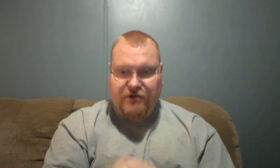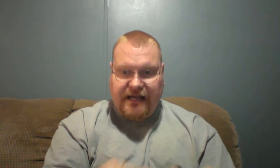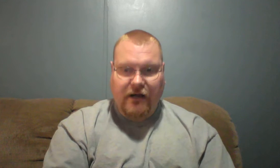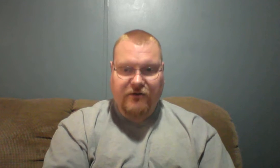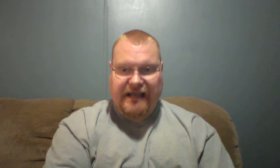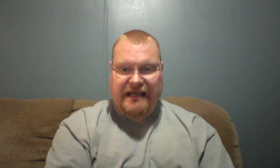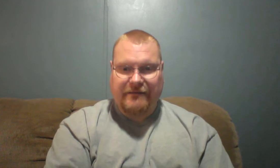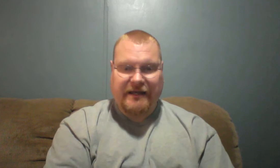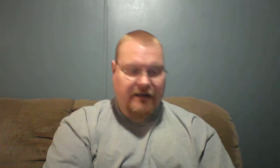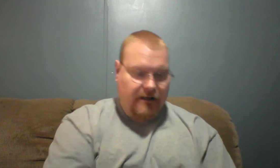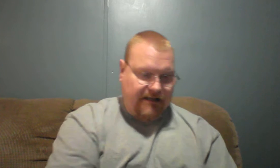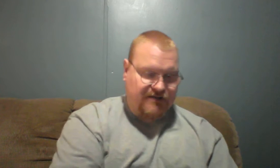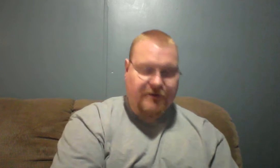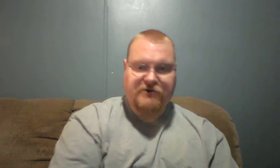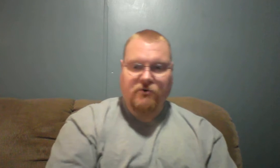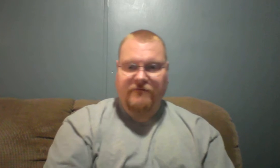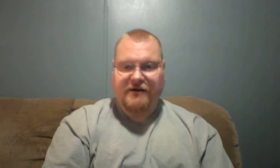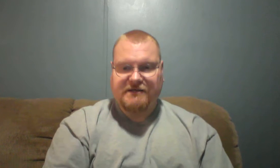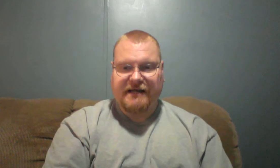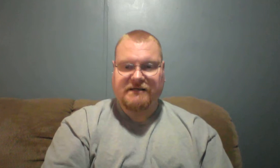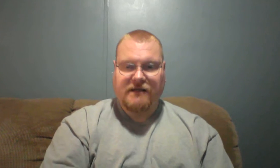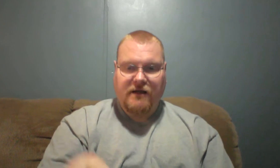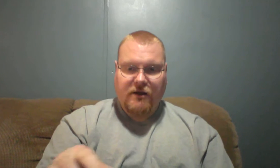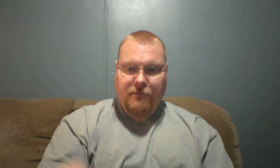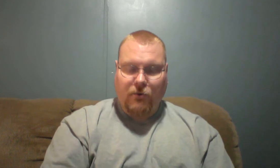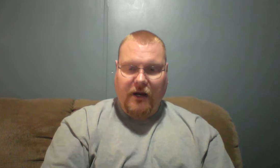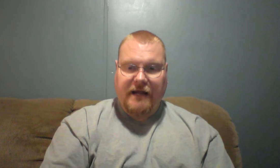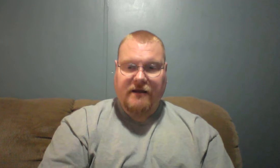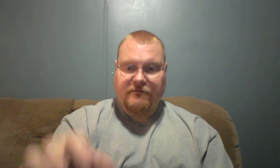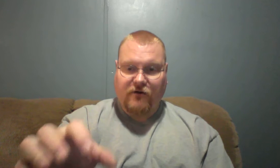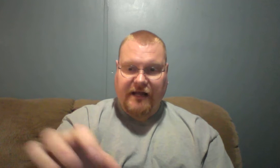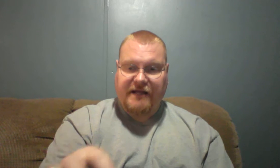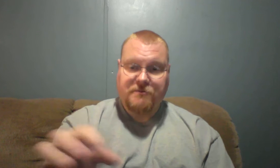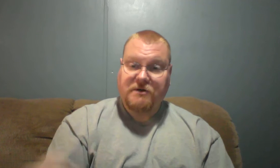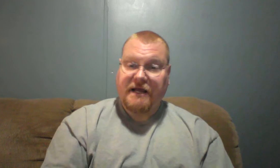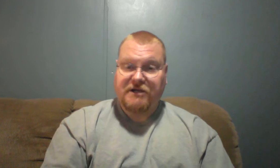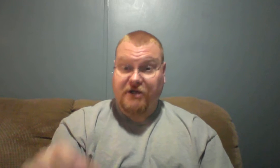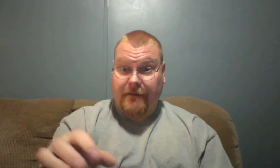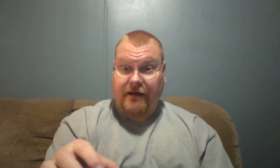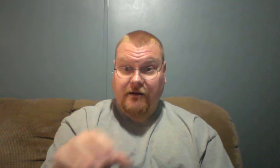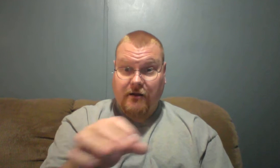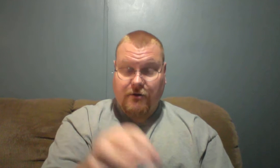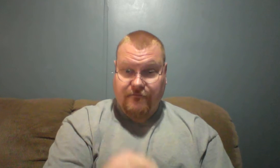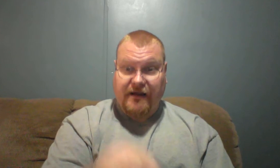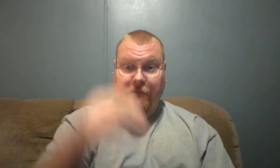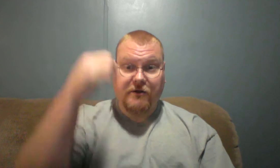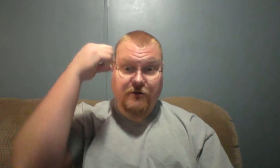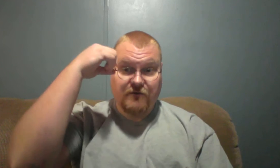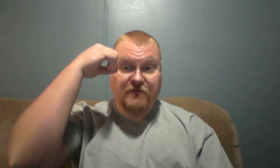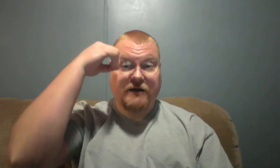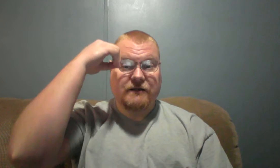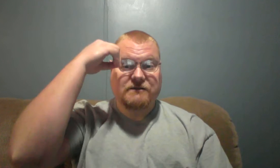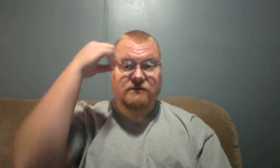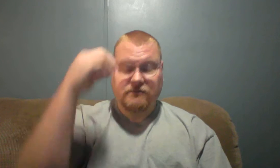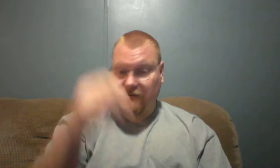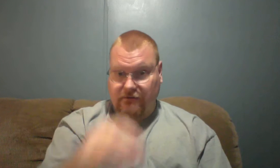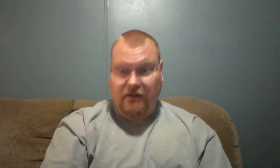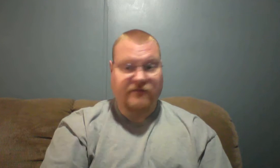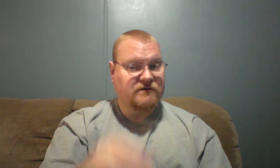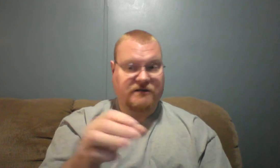take on the enemy in the spiritual warfare sense, pray for a hedge of protection about your family and your friends, your loved ones and